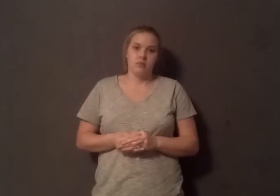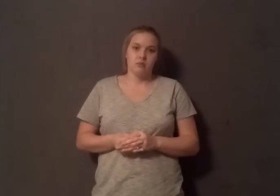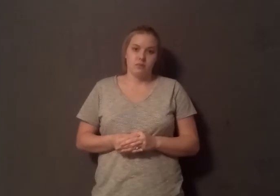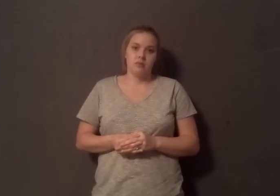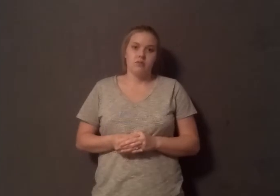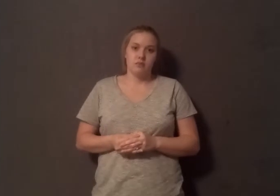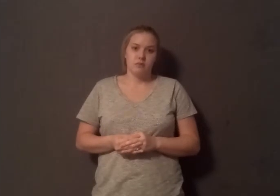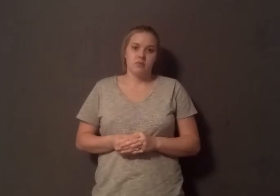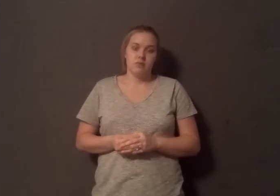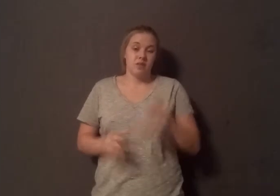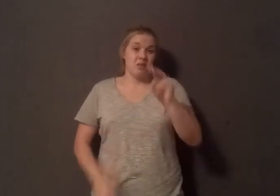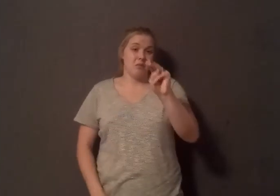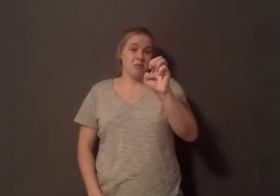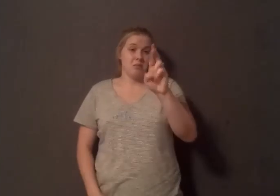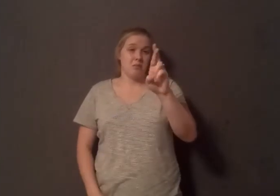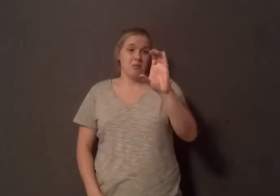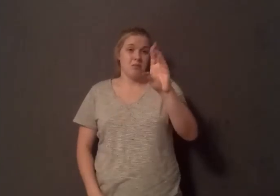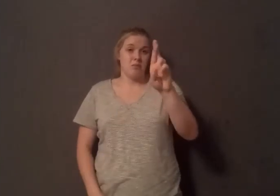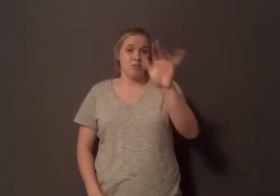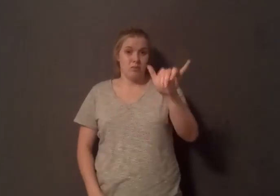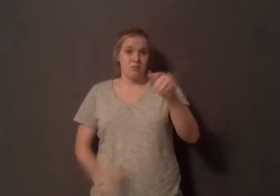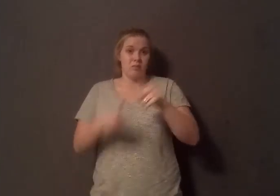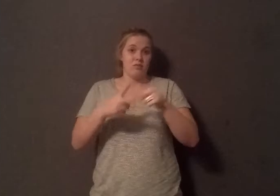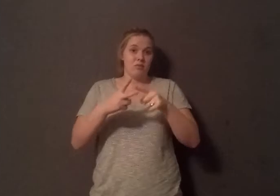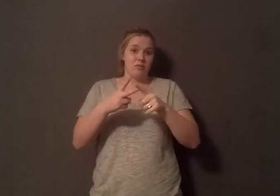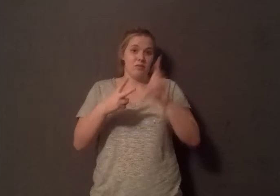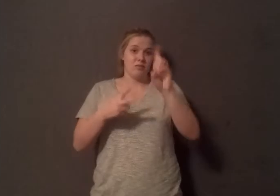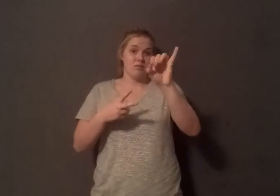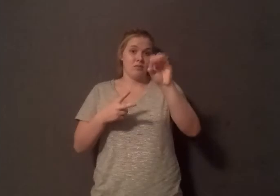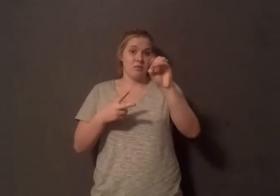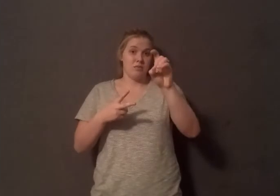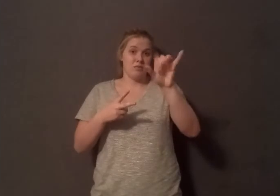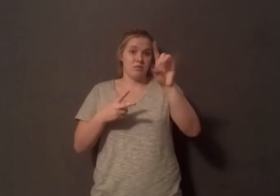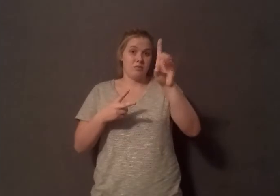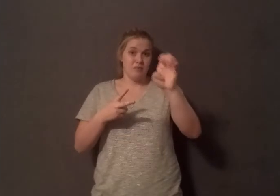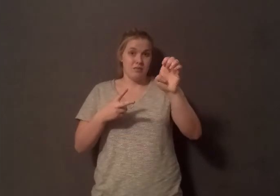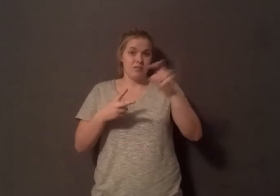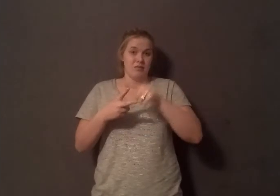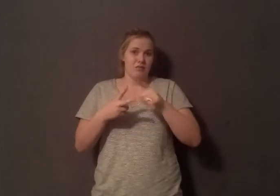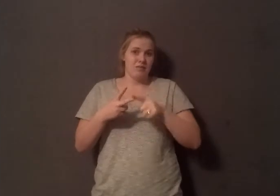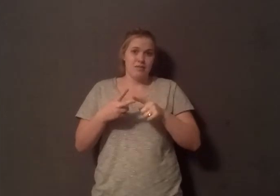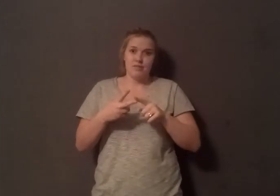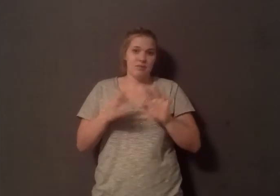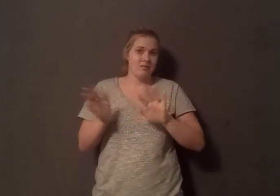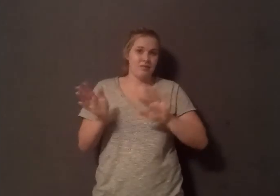exposure like mercury and dioxins will go to that end. Pregnant women are told, certain types of fish should be avoided. But what about all these other